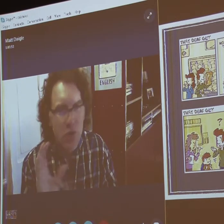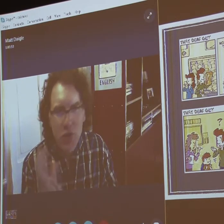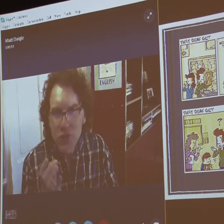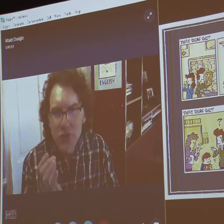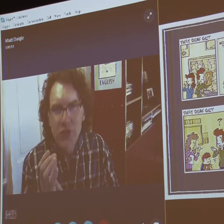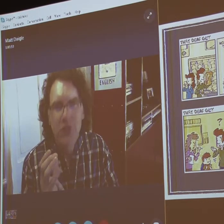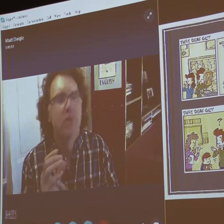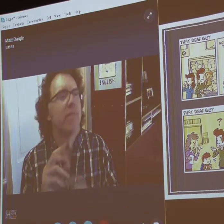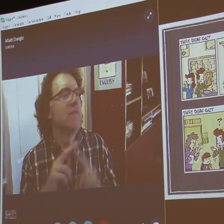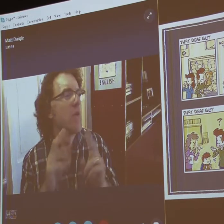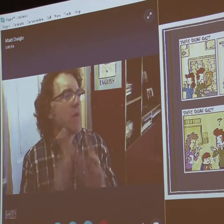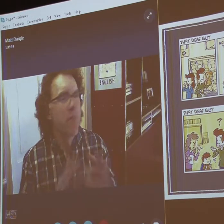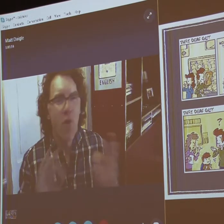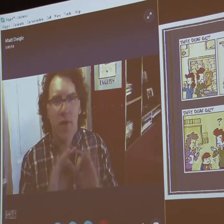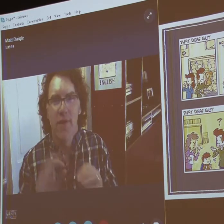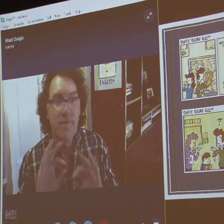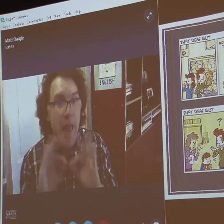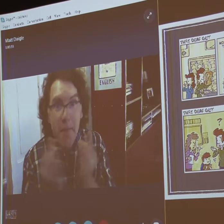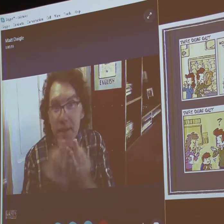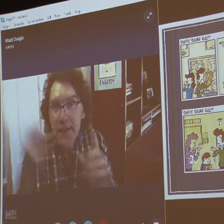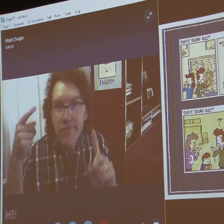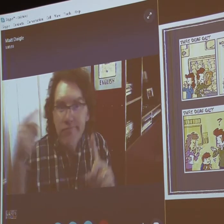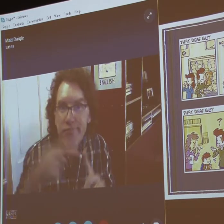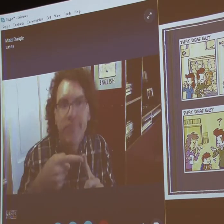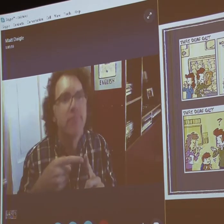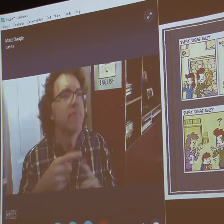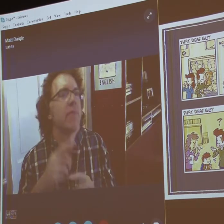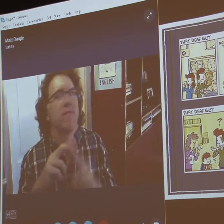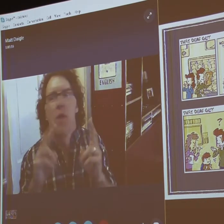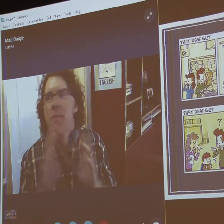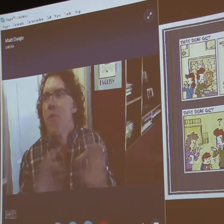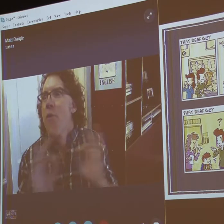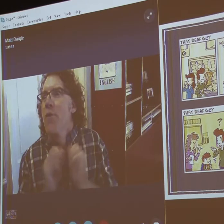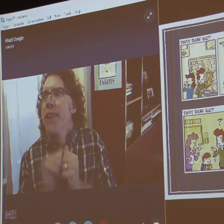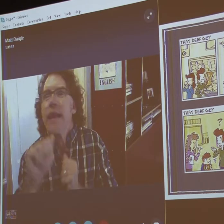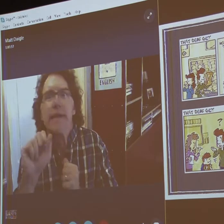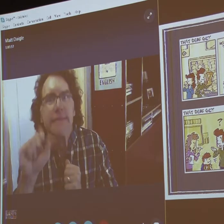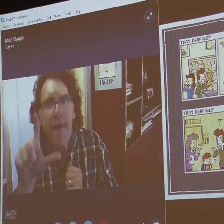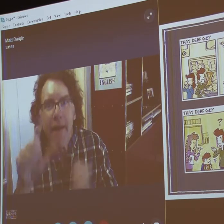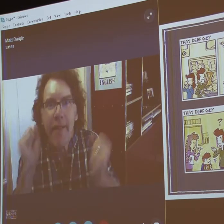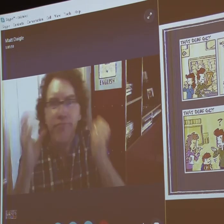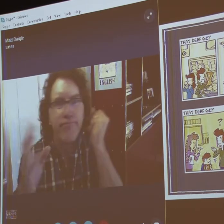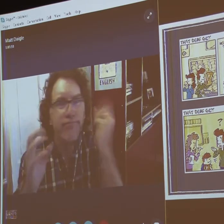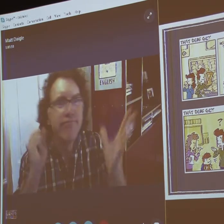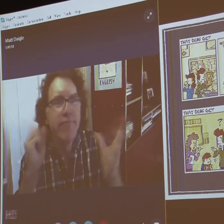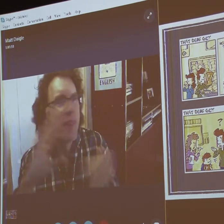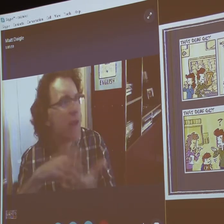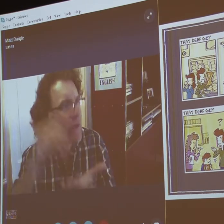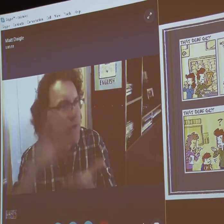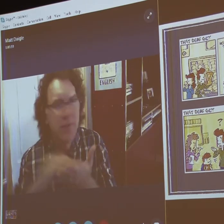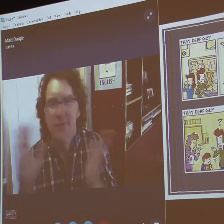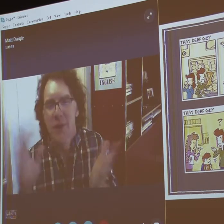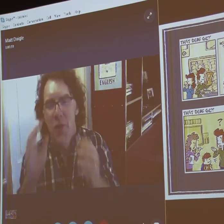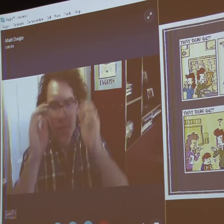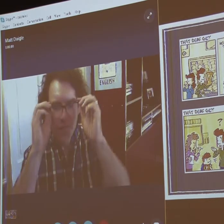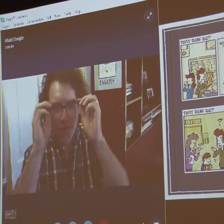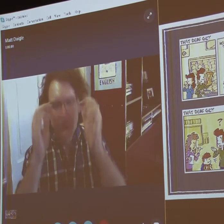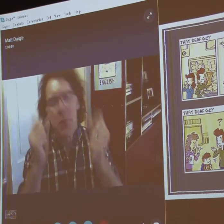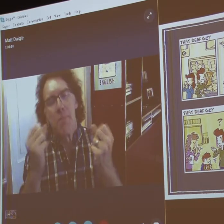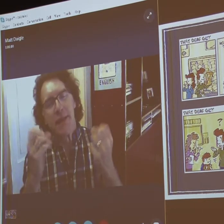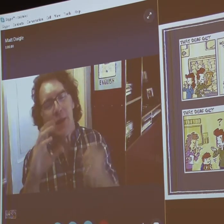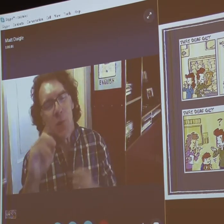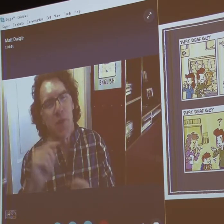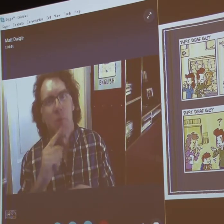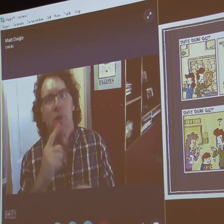They are a very important group in the deaf culture. They're part of the family. Their first language many times